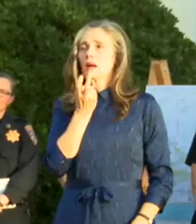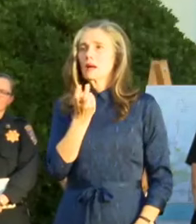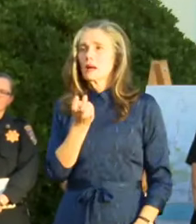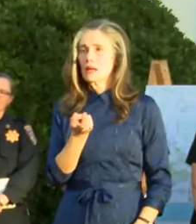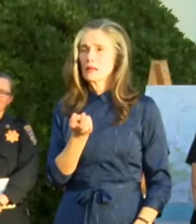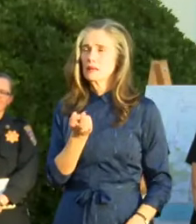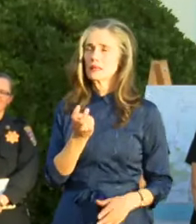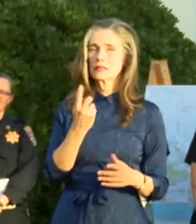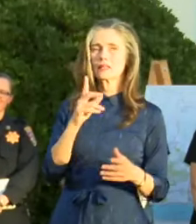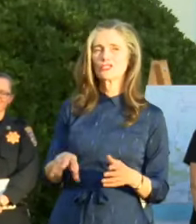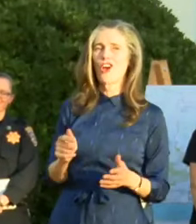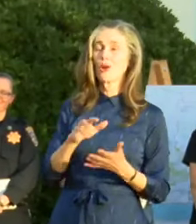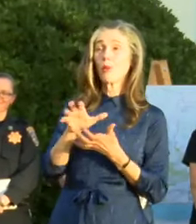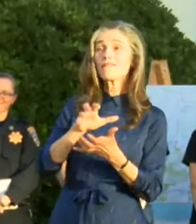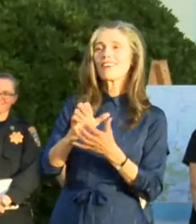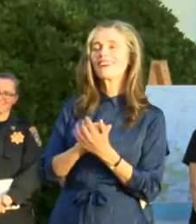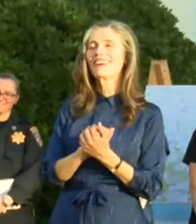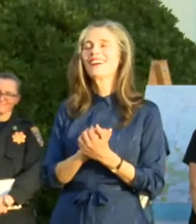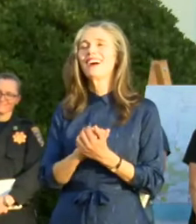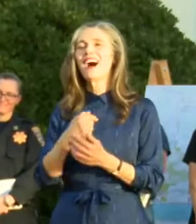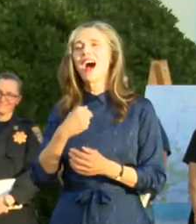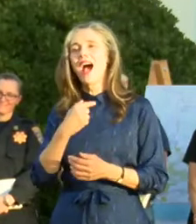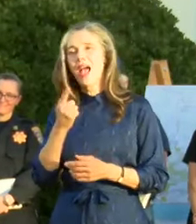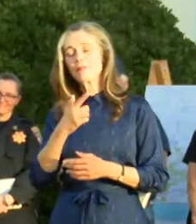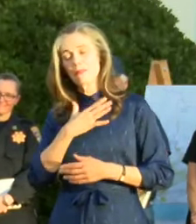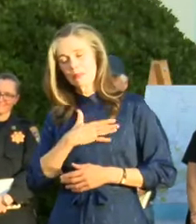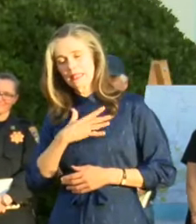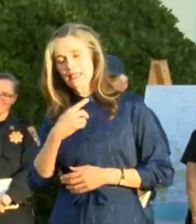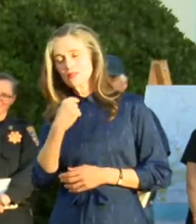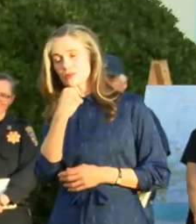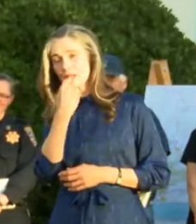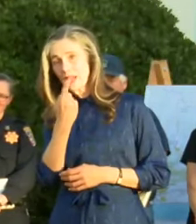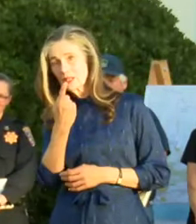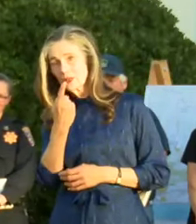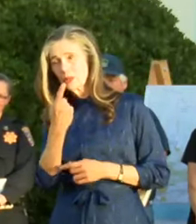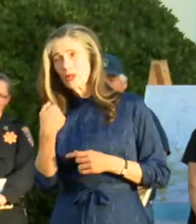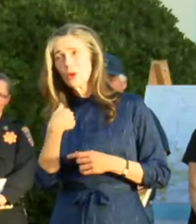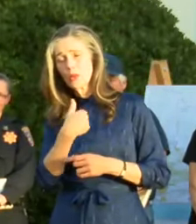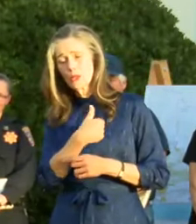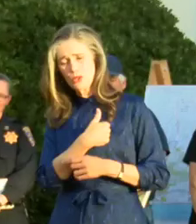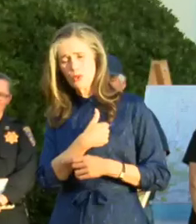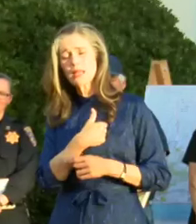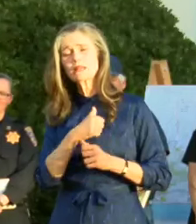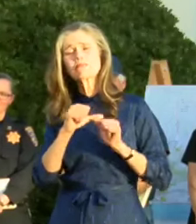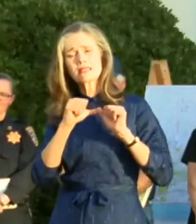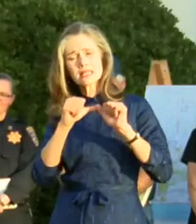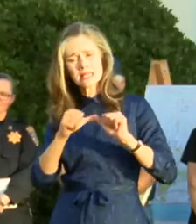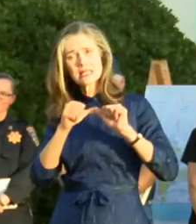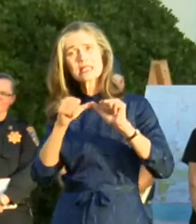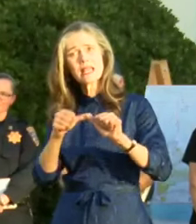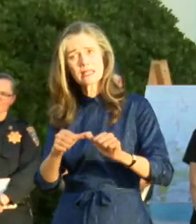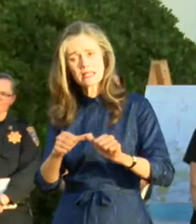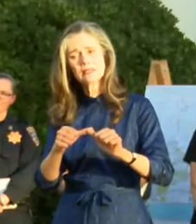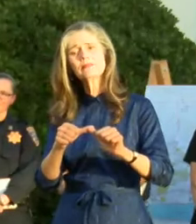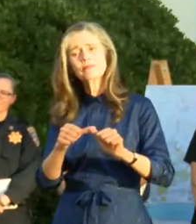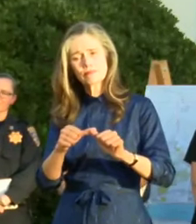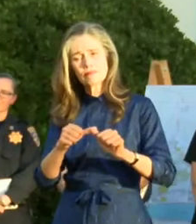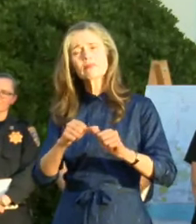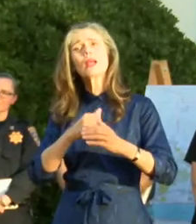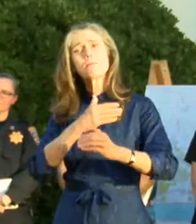I'm pleased to report that we are making steady and sure progress on U.S.